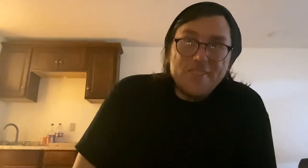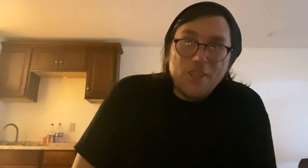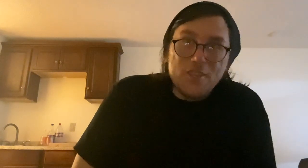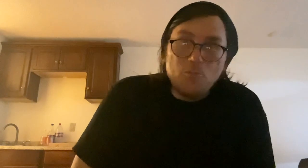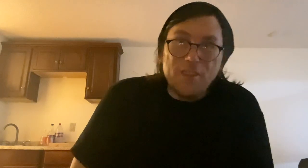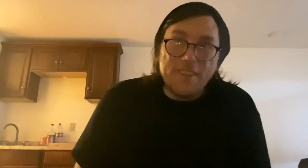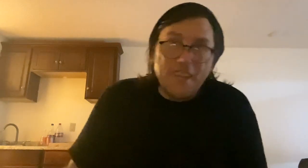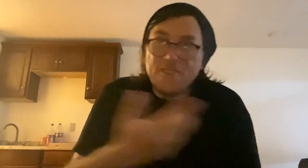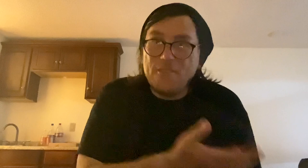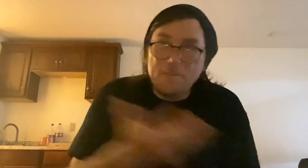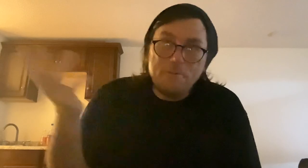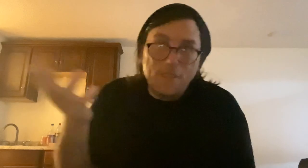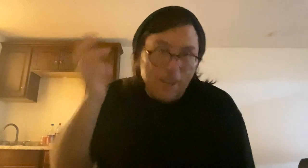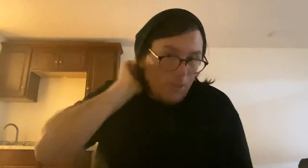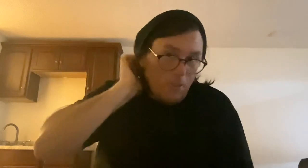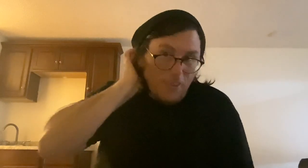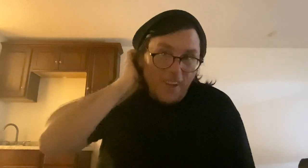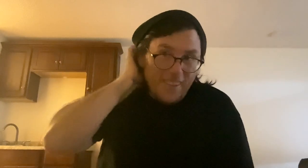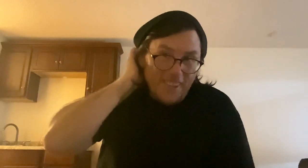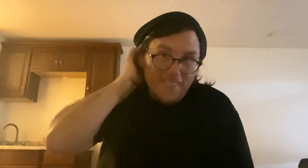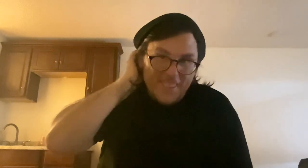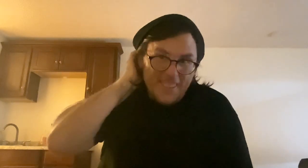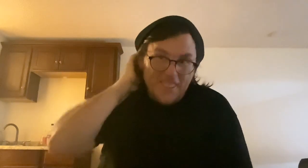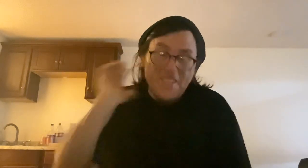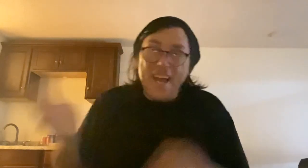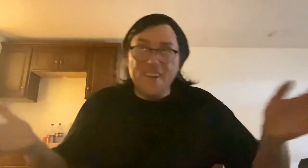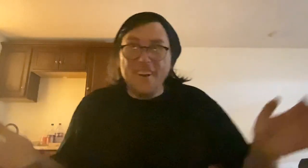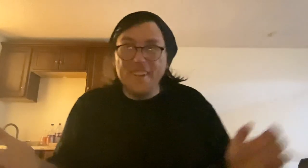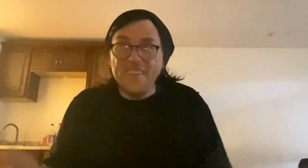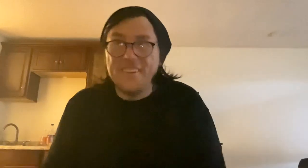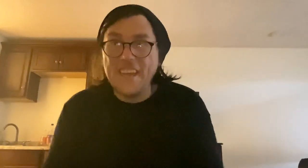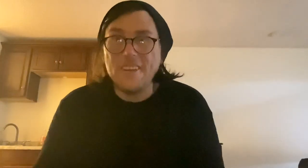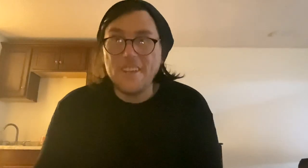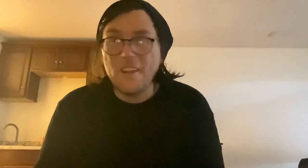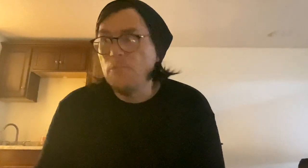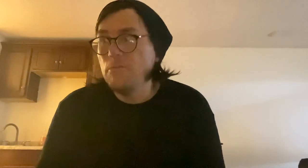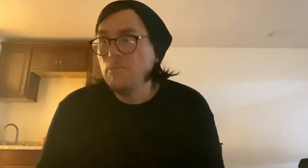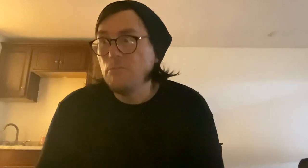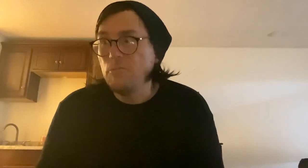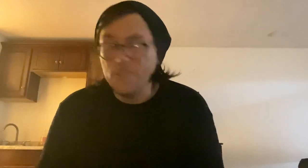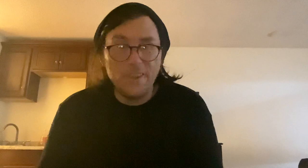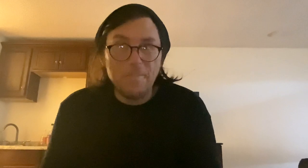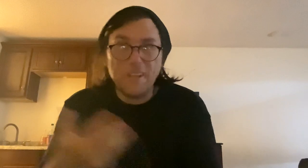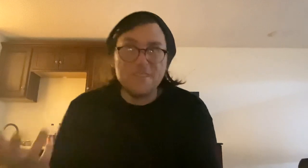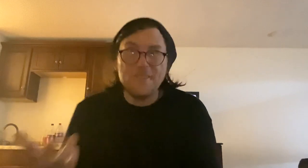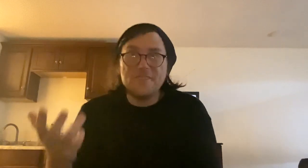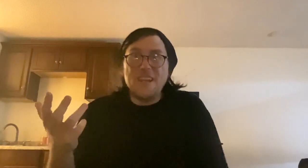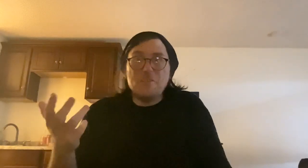just within the ether of, you know, going on, you know, data on the internet, you know. Would that be considered tangible?